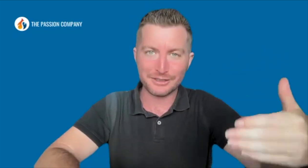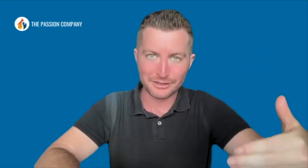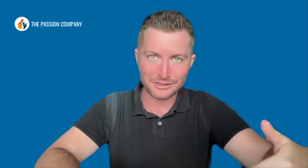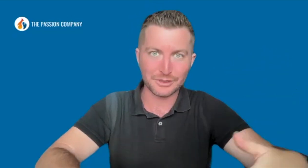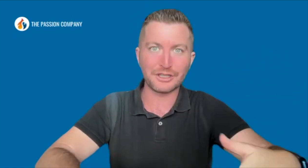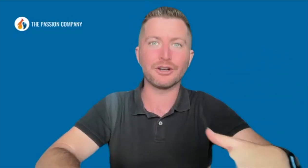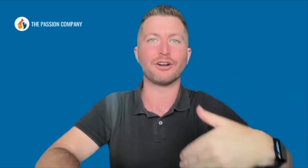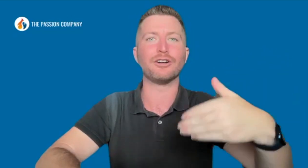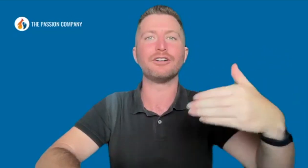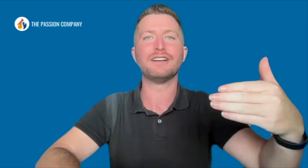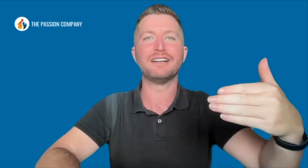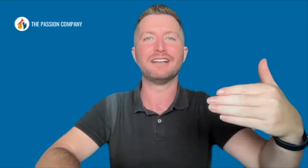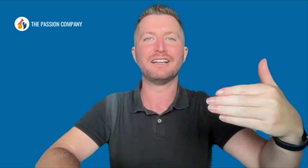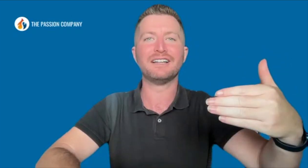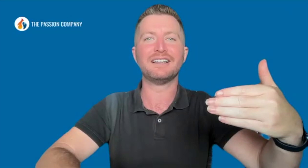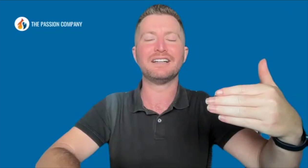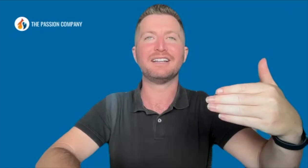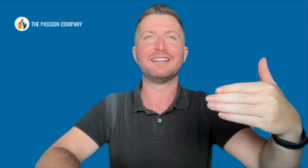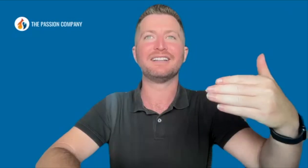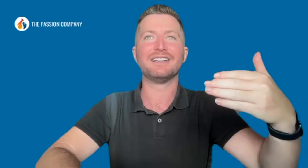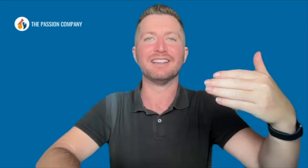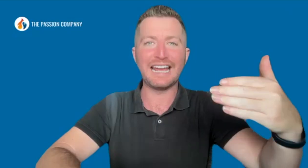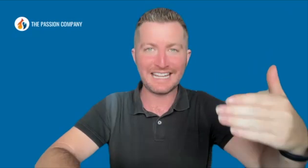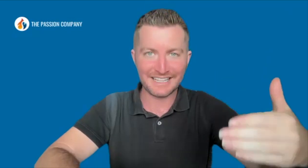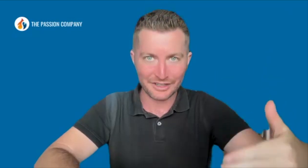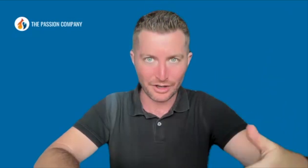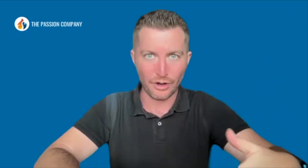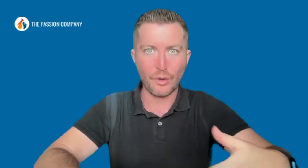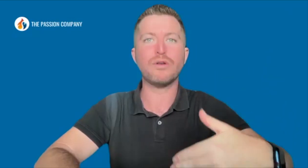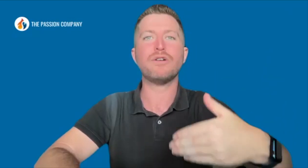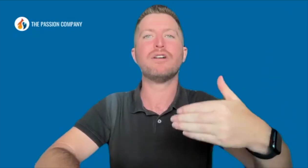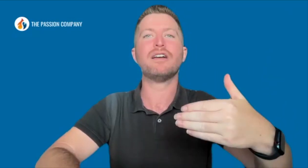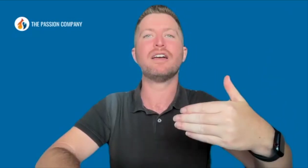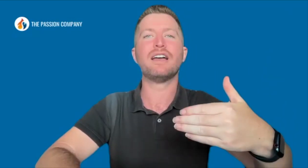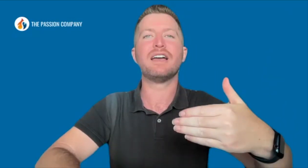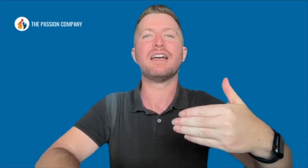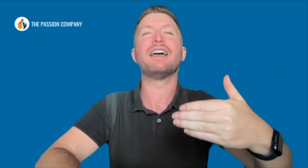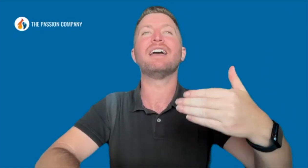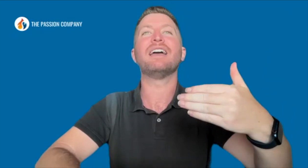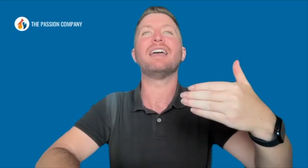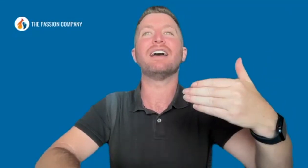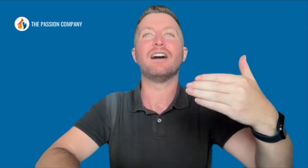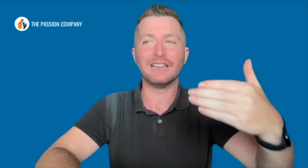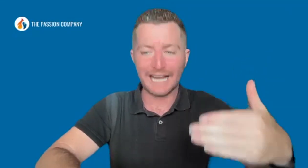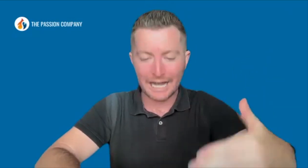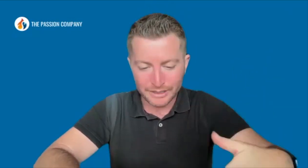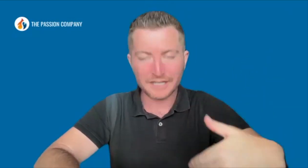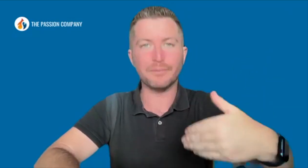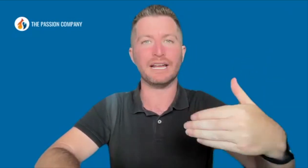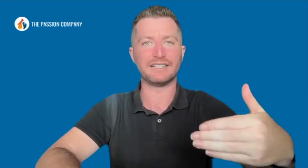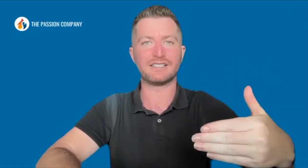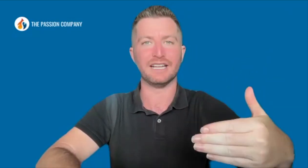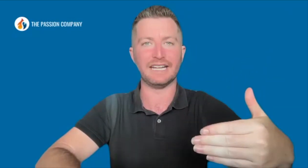to occur, letting it go, allowing a blank slate,